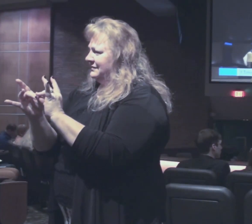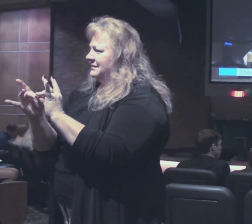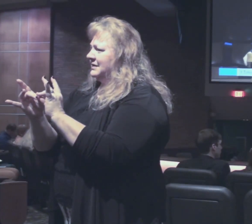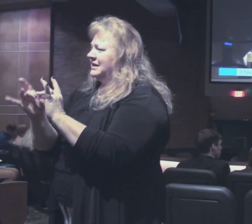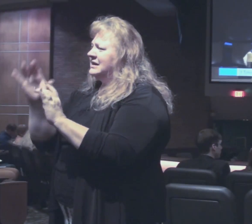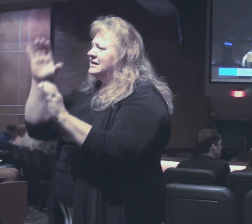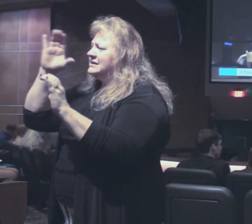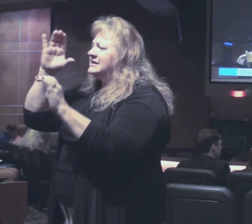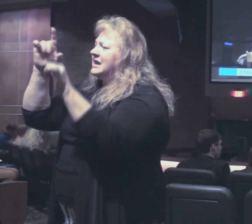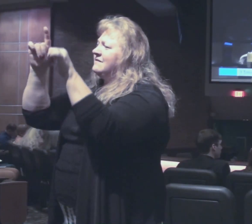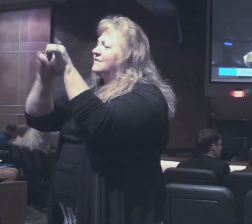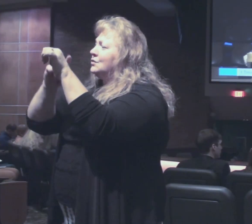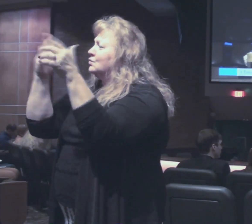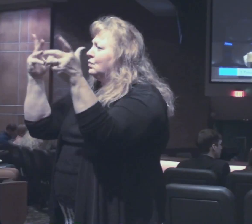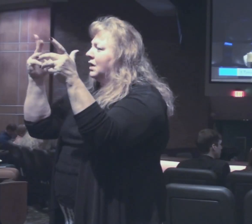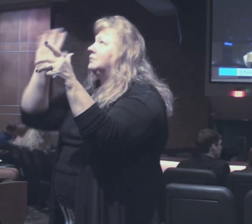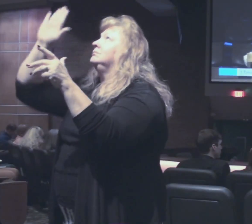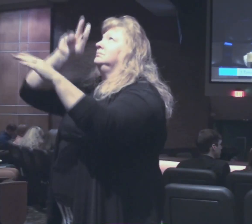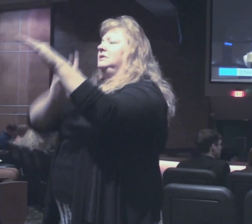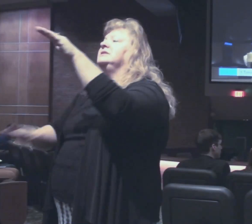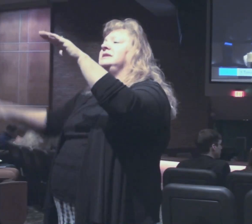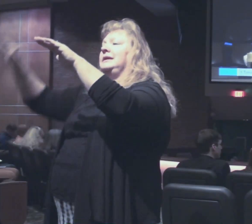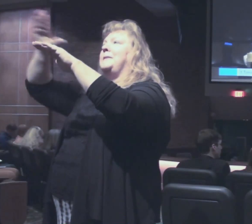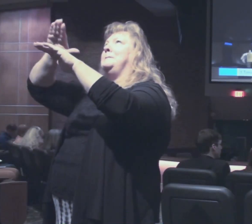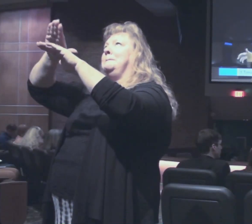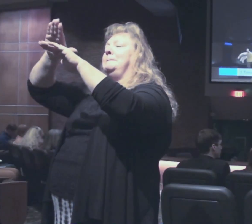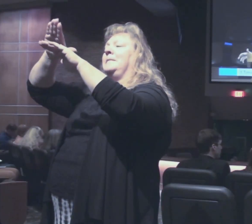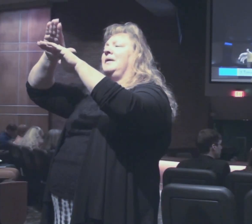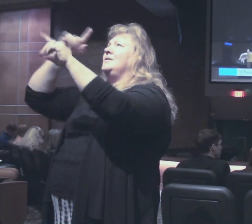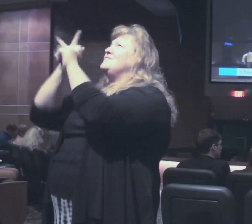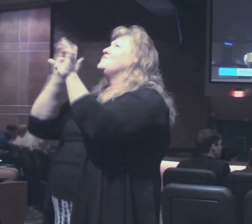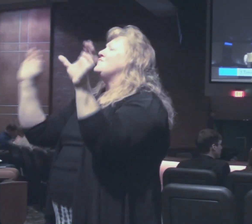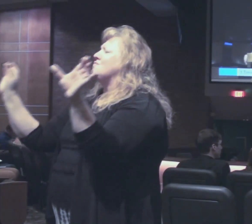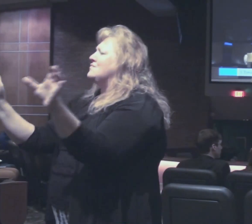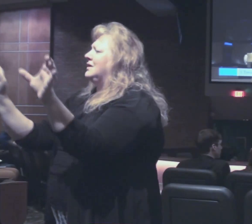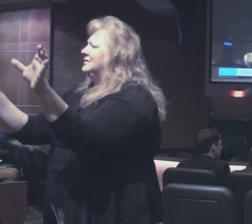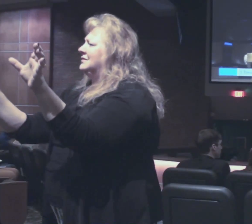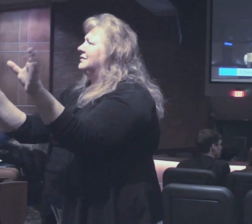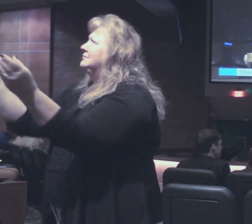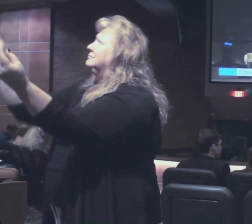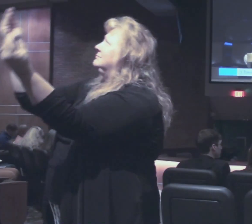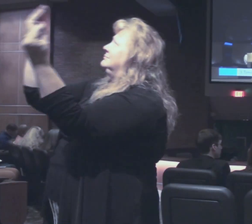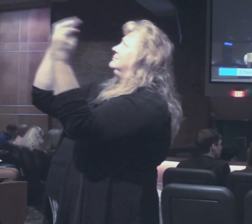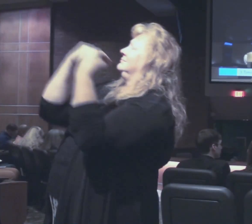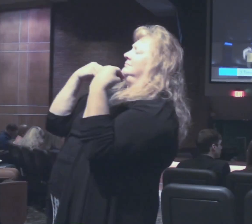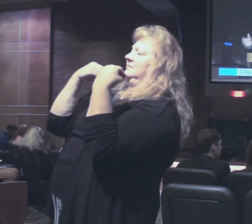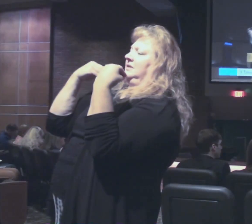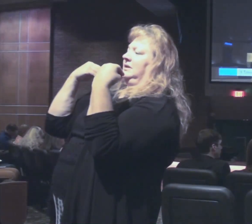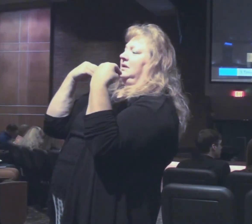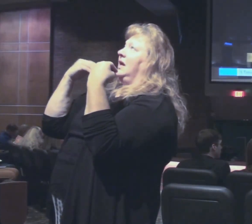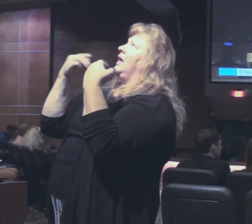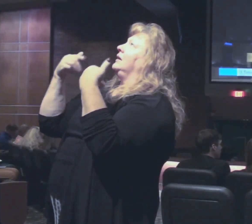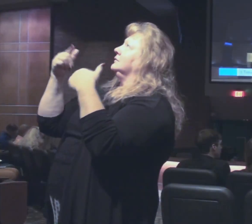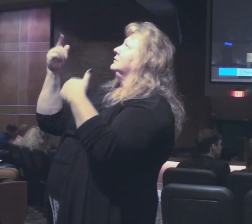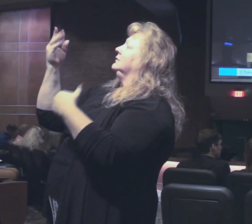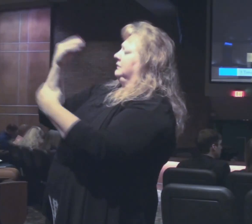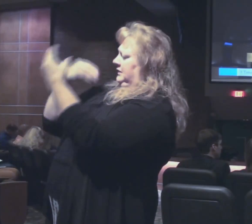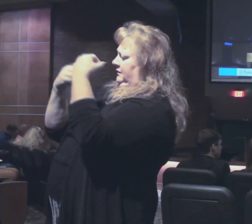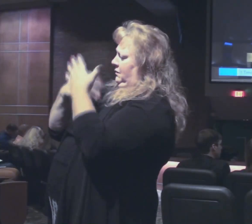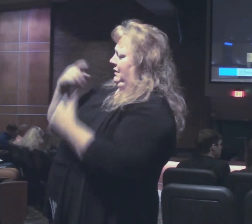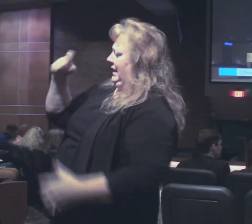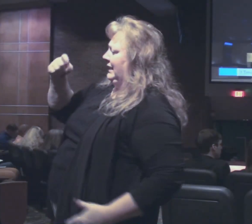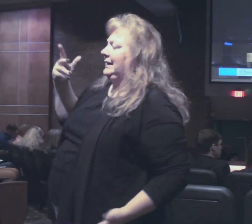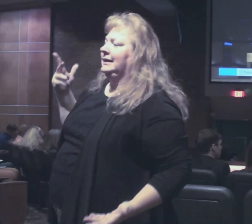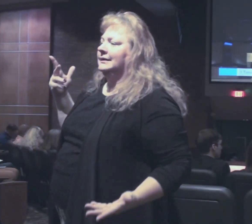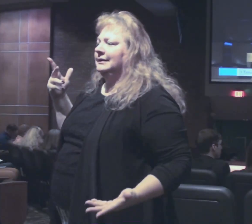seek first the kingdom of heaven, the righteousness that God provides. I allow him to provide these things